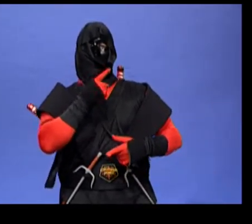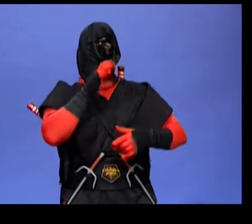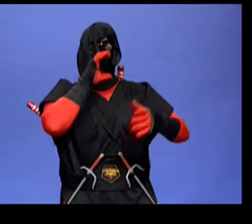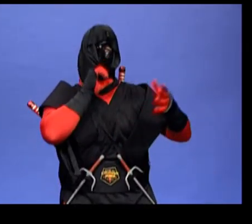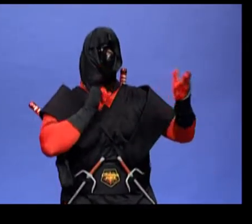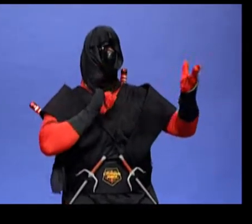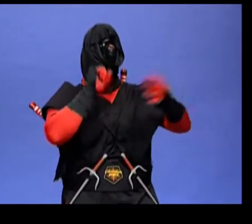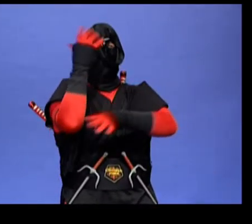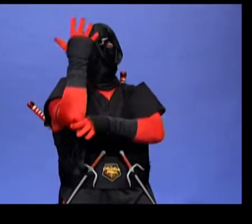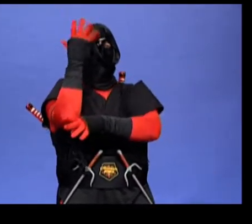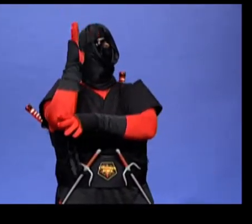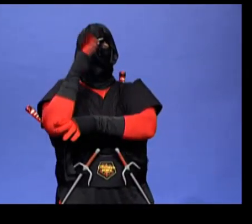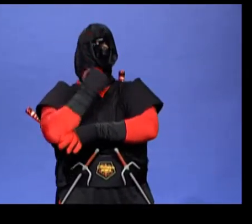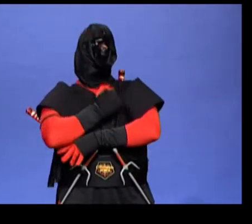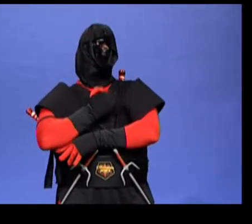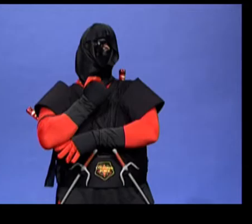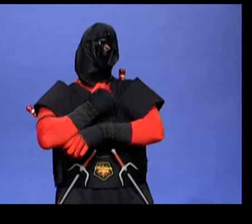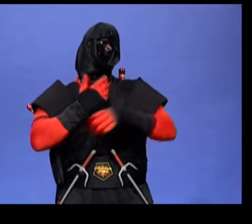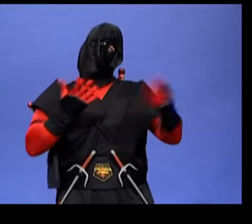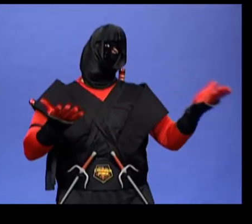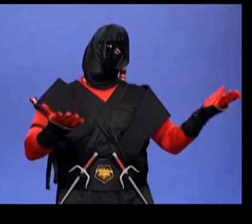am just an old stump. I am sorry.